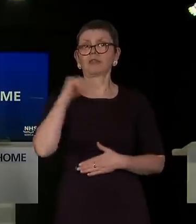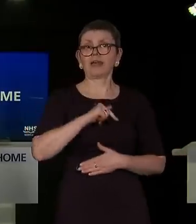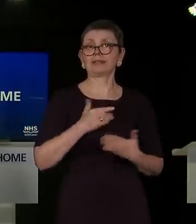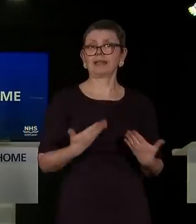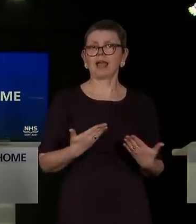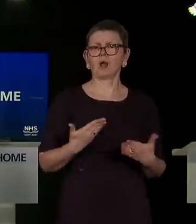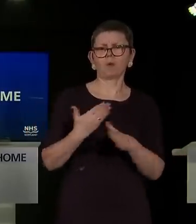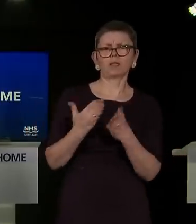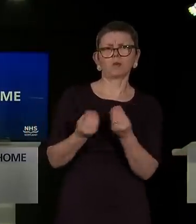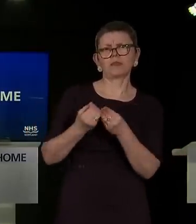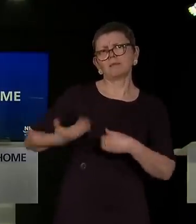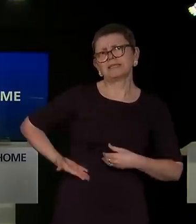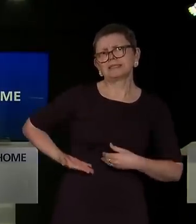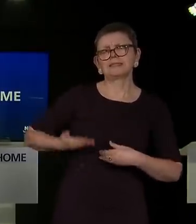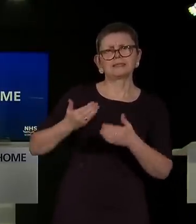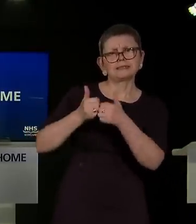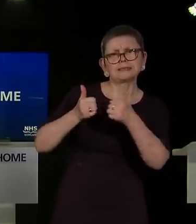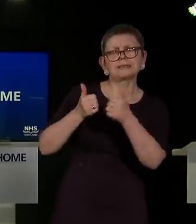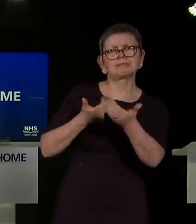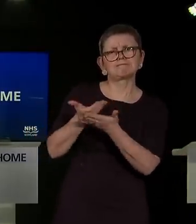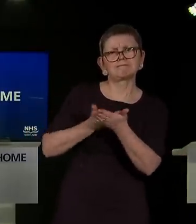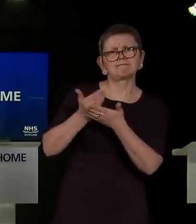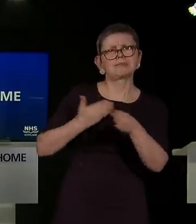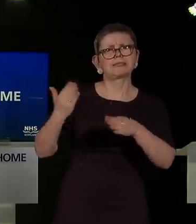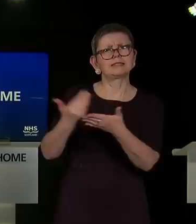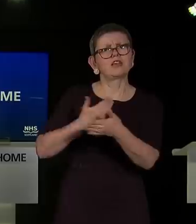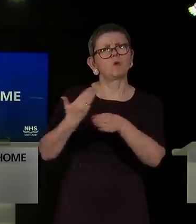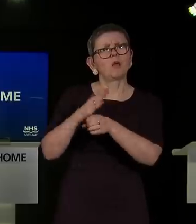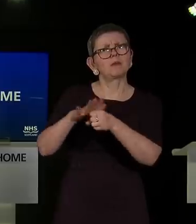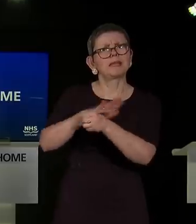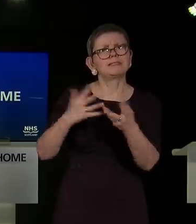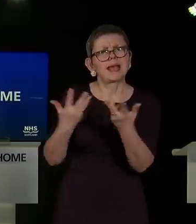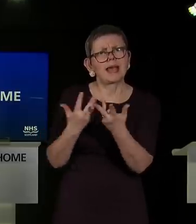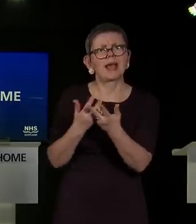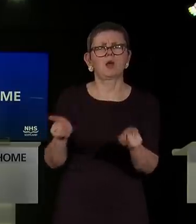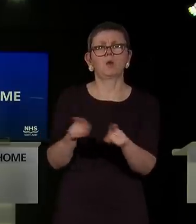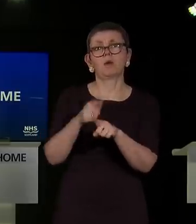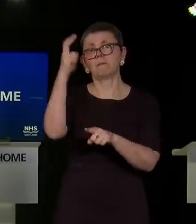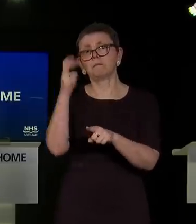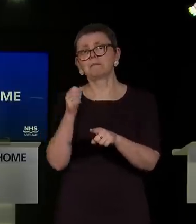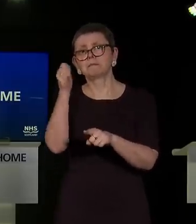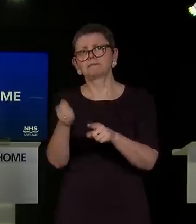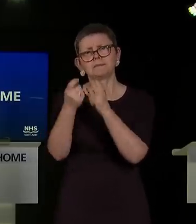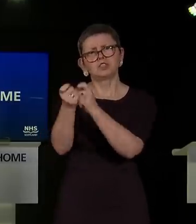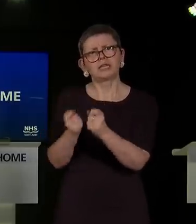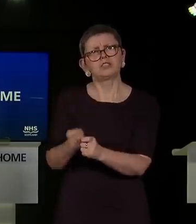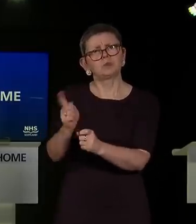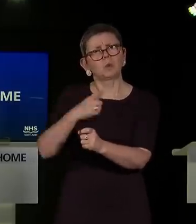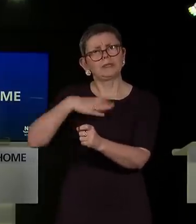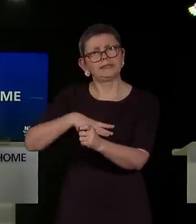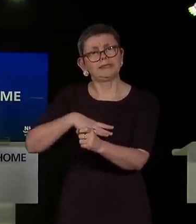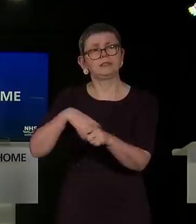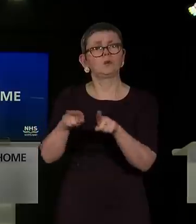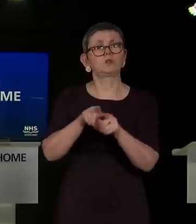businesses to produce guidance on safe workplaces. We're working on the changes needed on public transport. And we're talking to teachers and